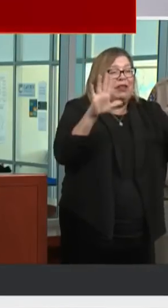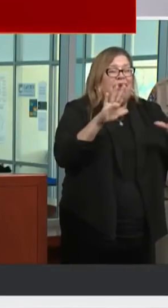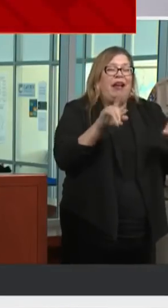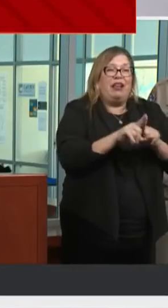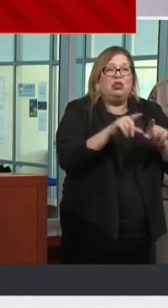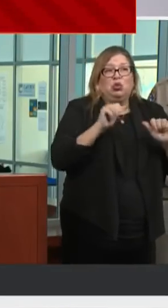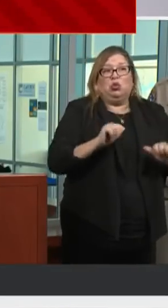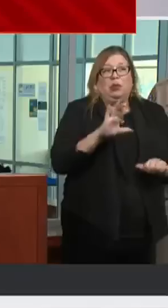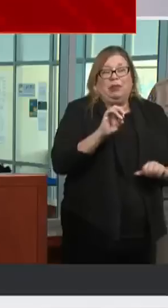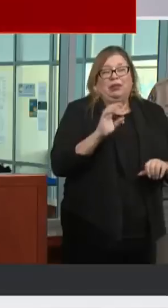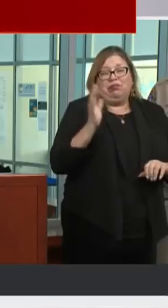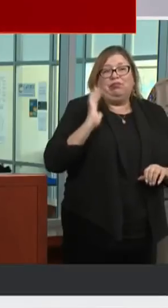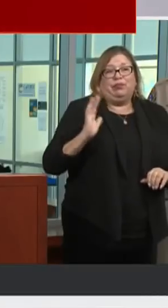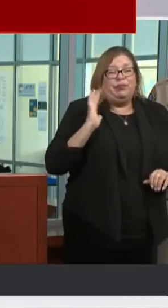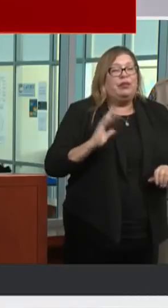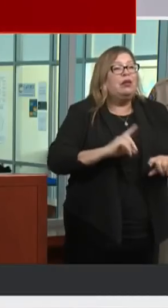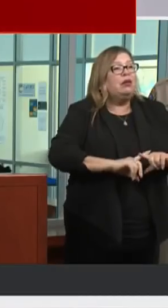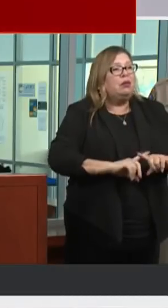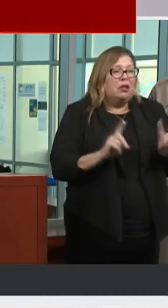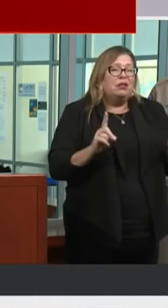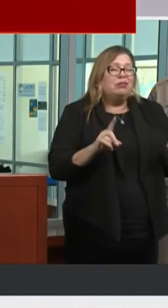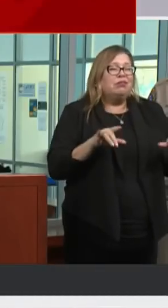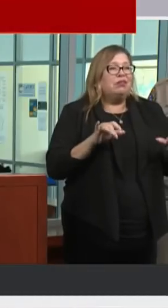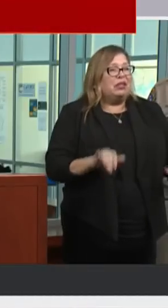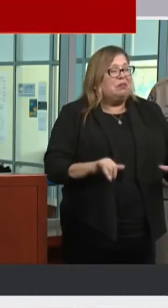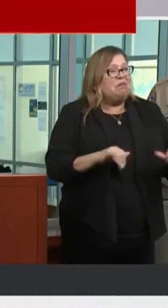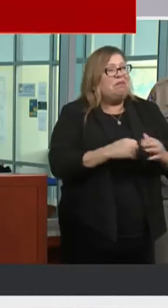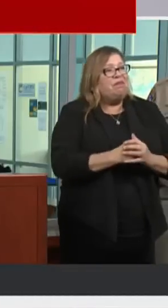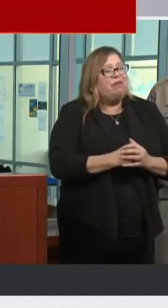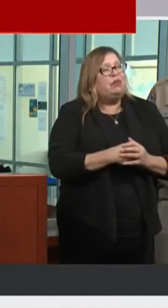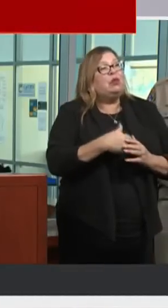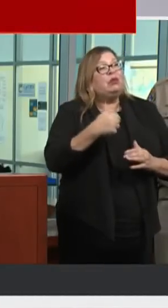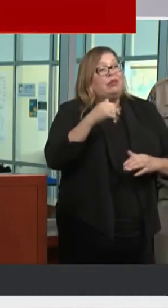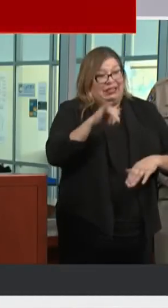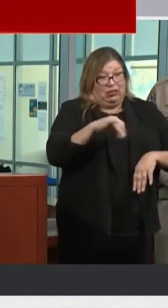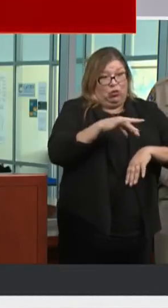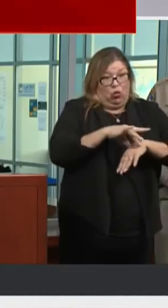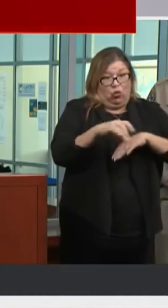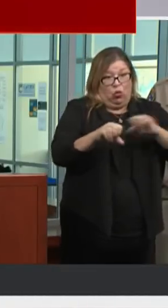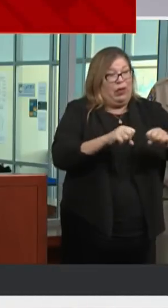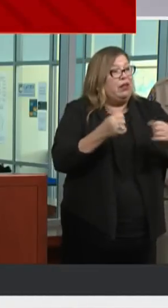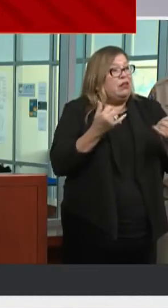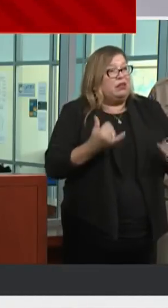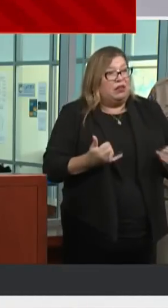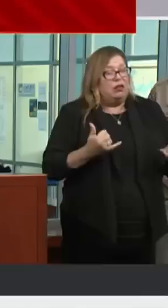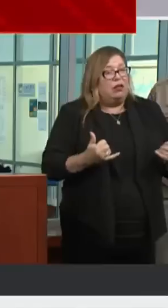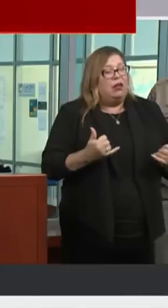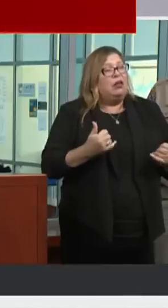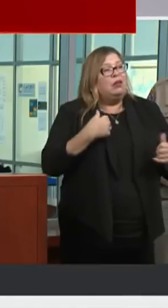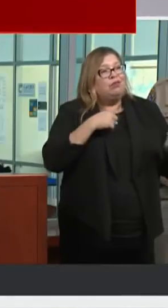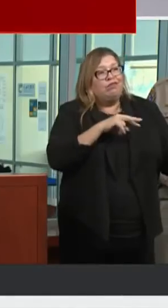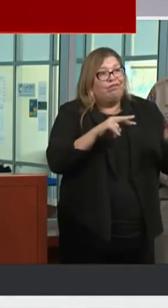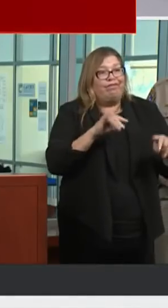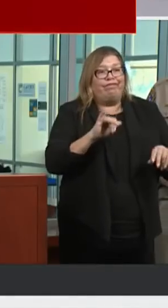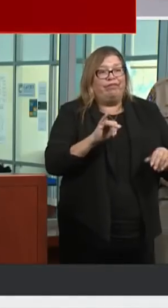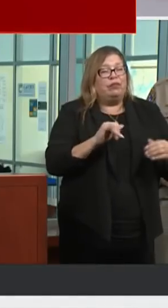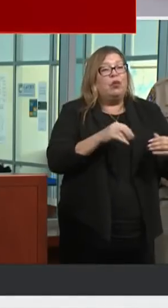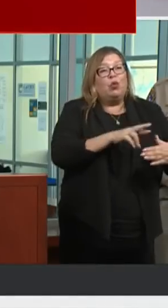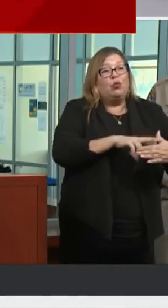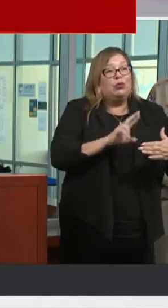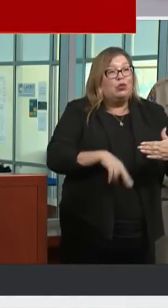seen in the past. But still, we have seen this one resulting in, you know,